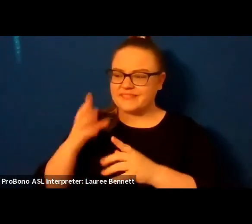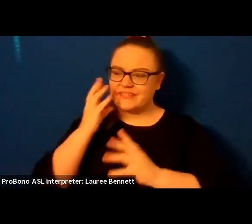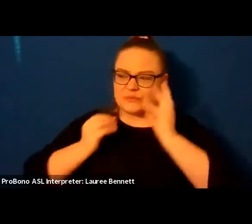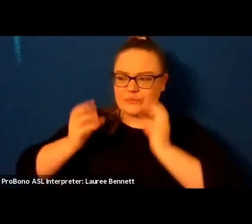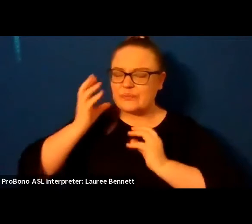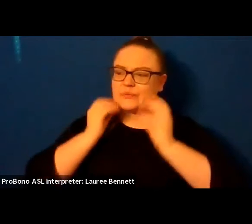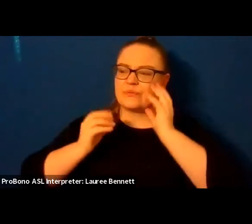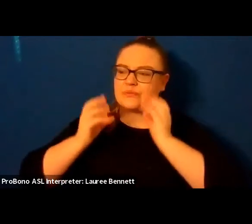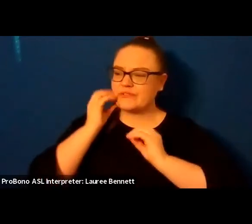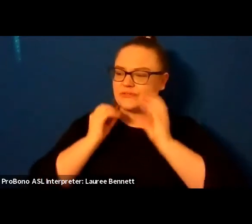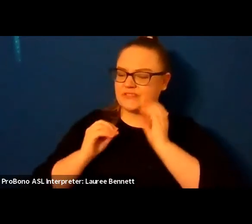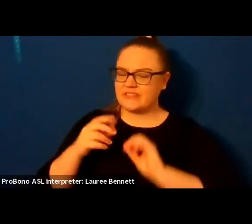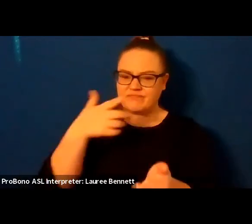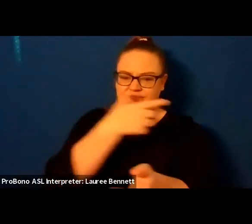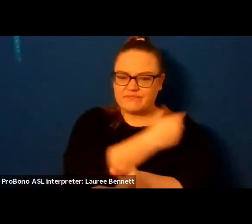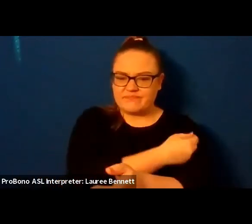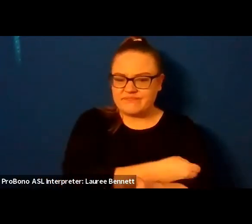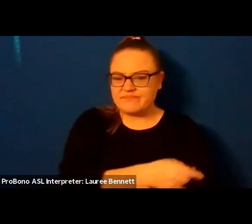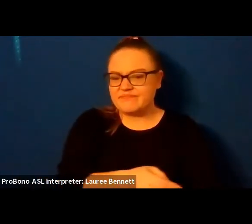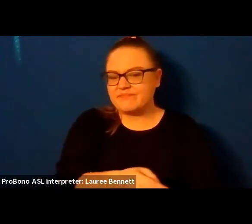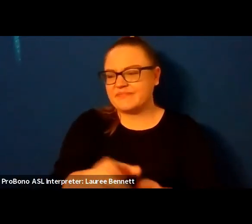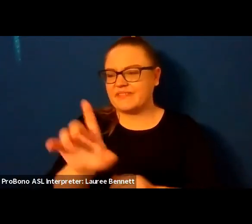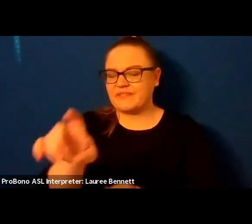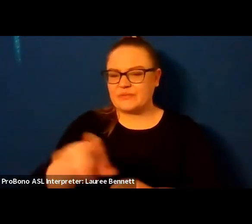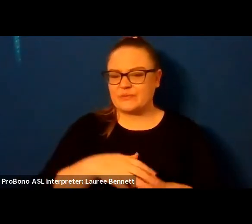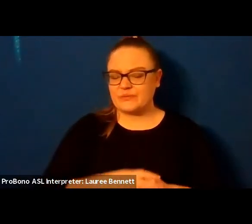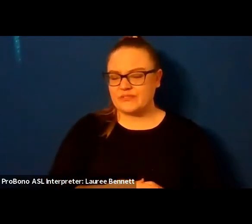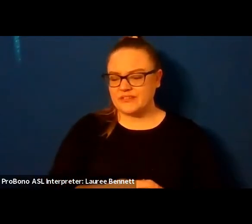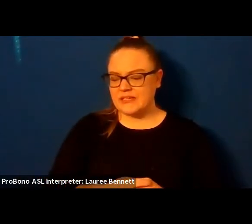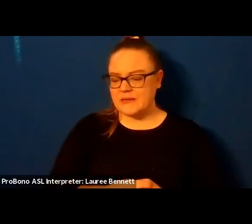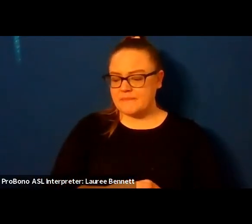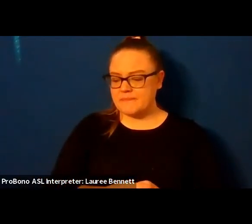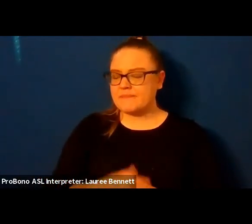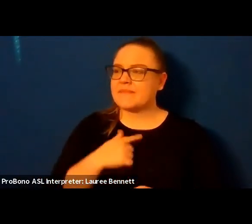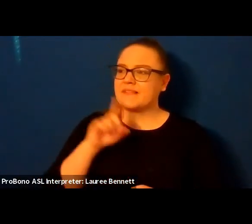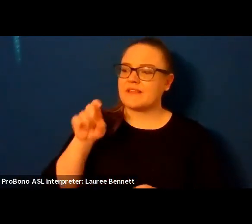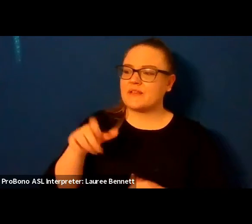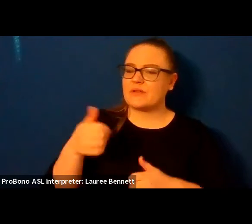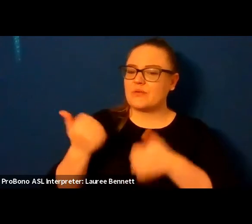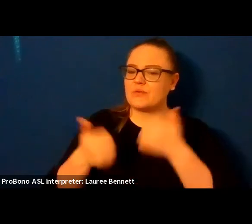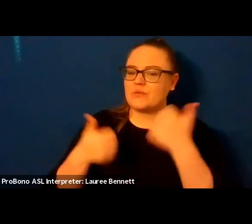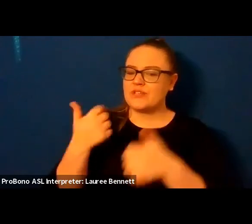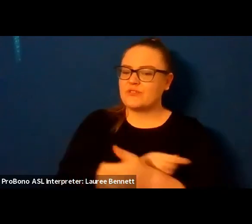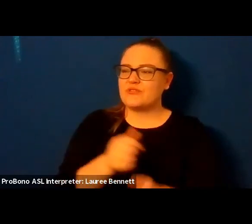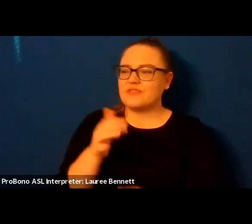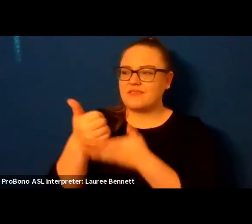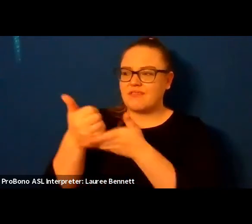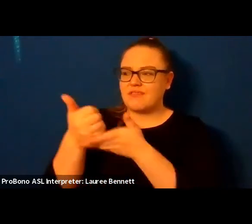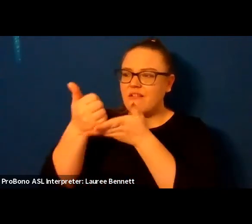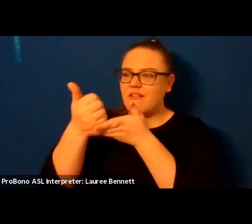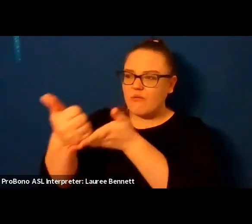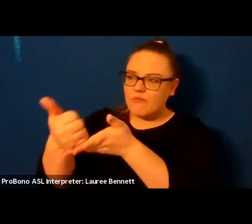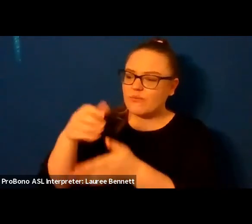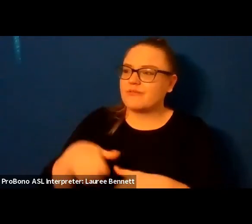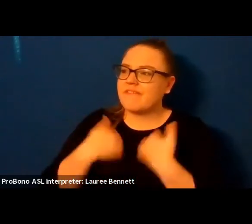they ask me to remember their names i ask which syringes can bring them back to life i